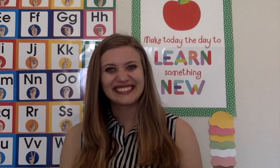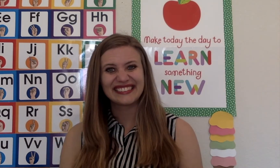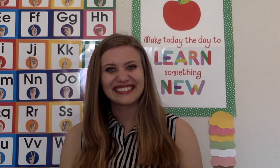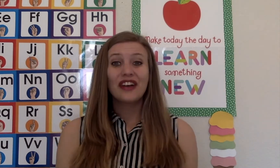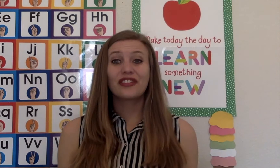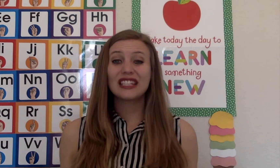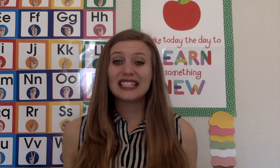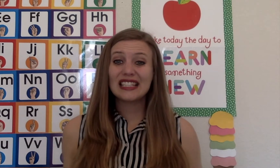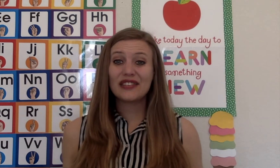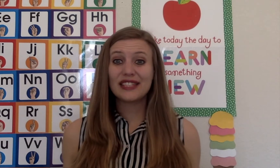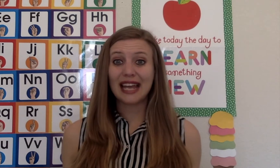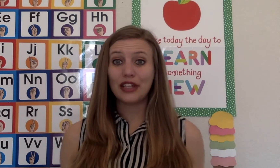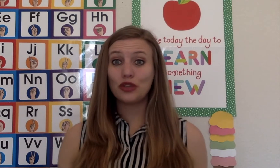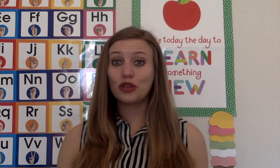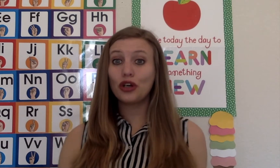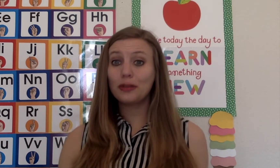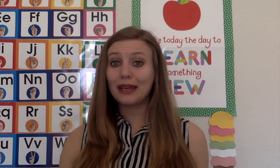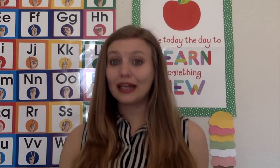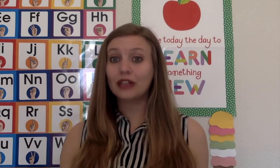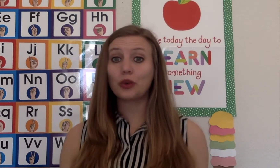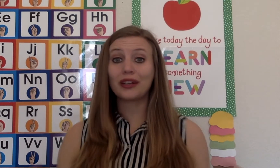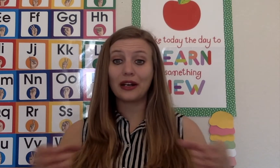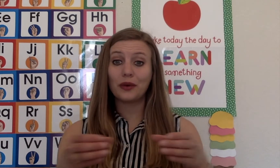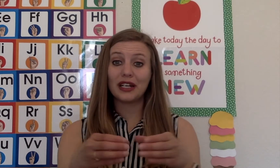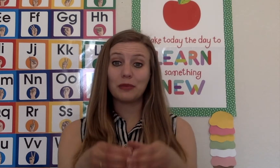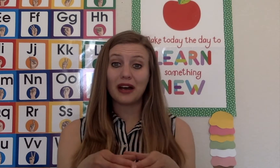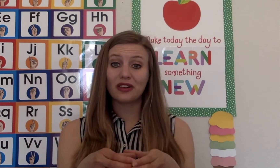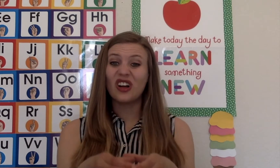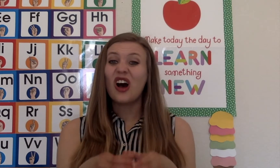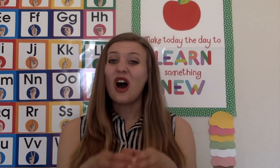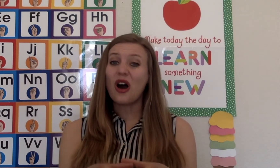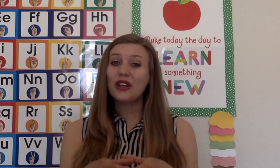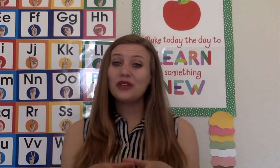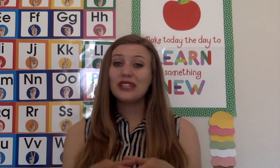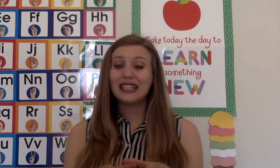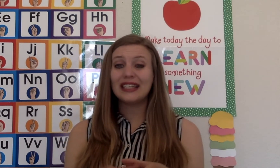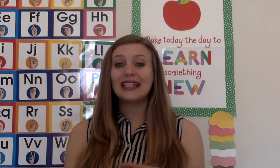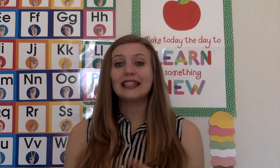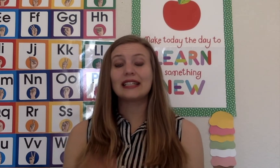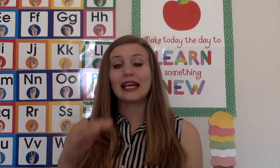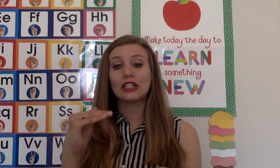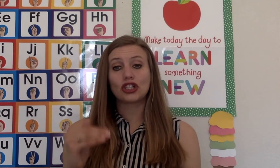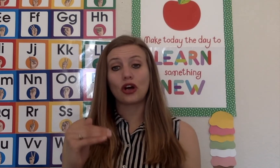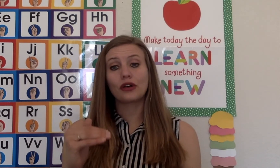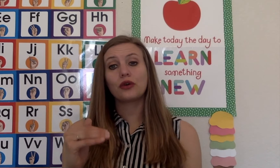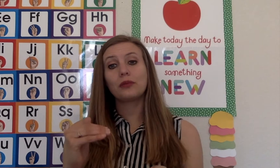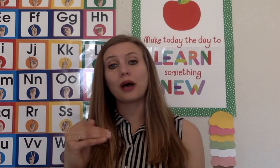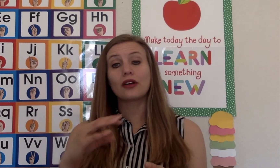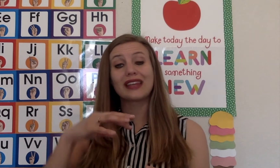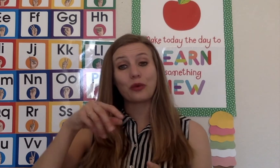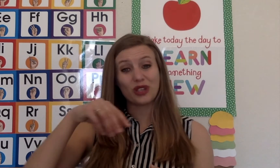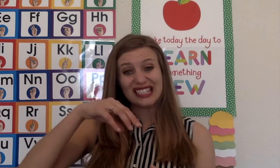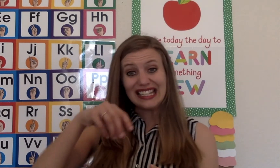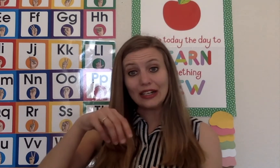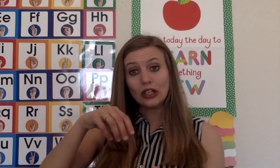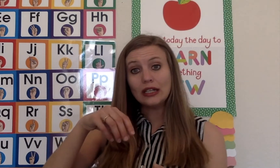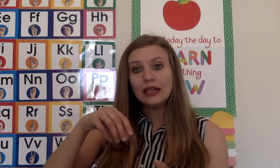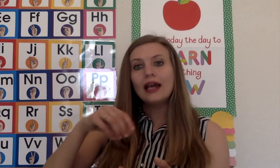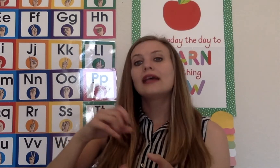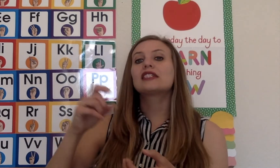For the sense of sight you could make a tornado in a bottle. All you need is a jar or bottle that will seal some